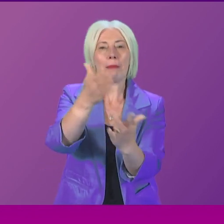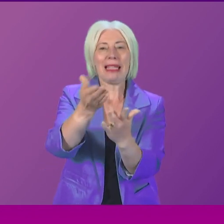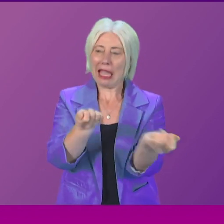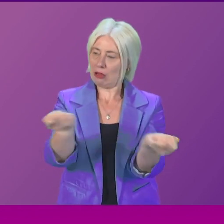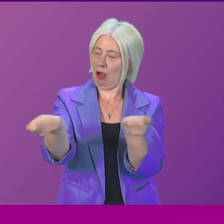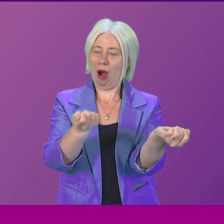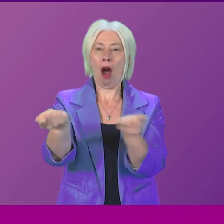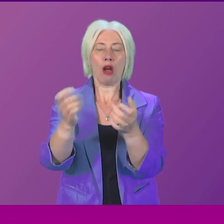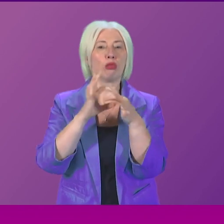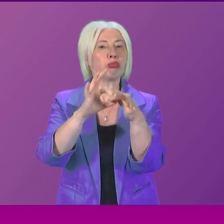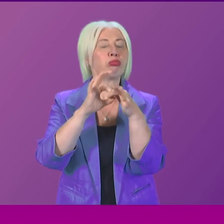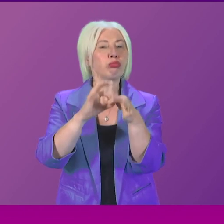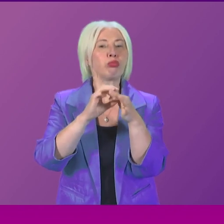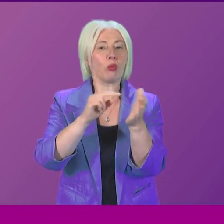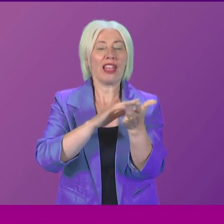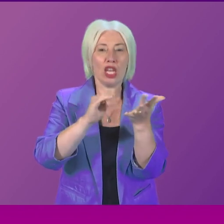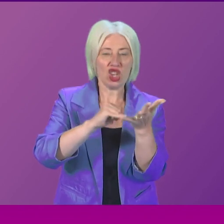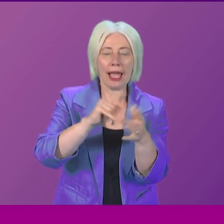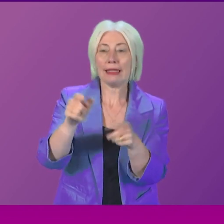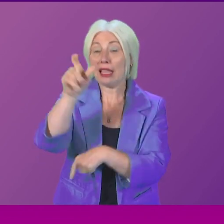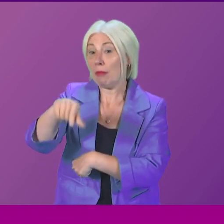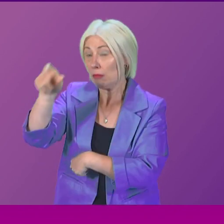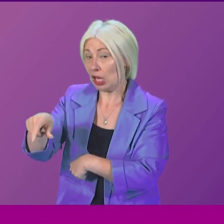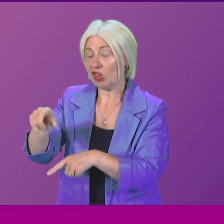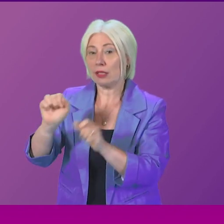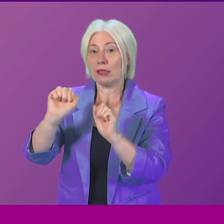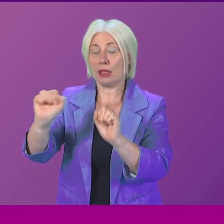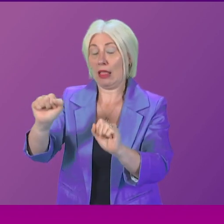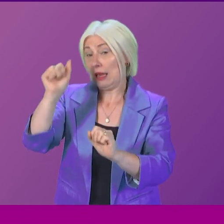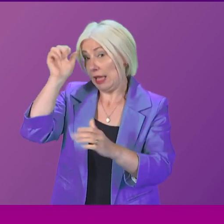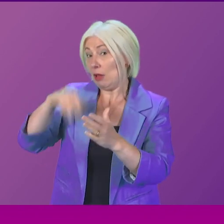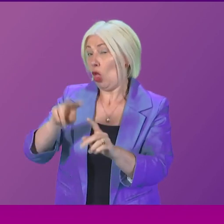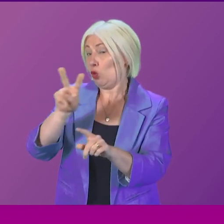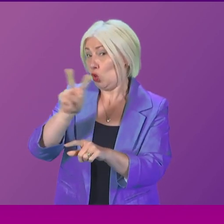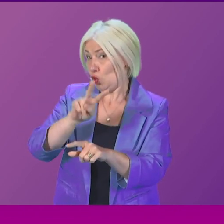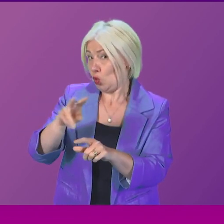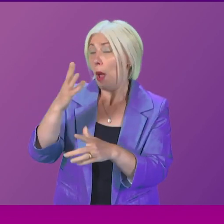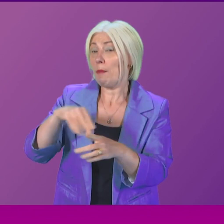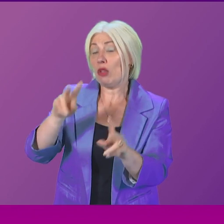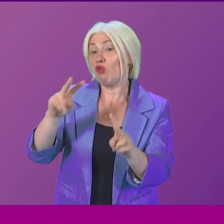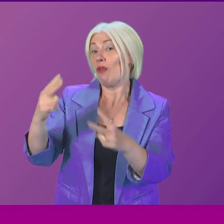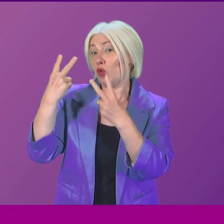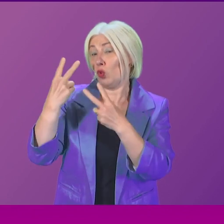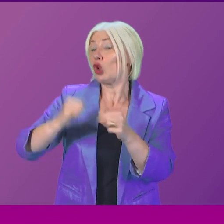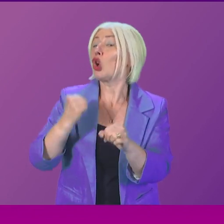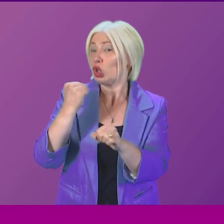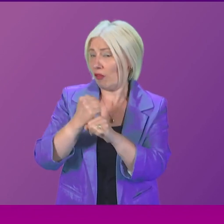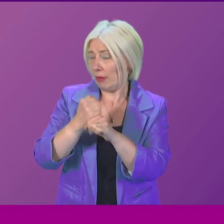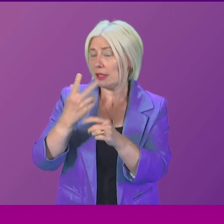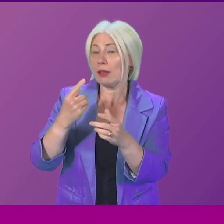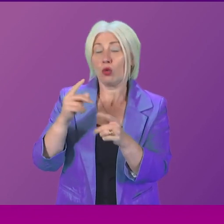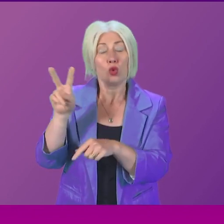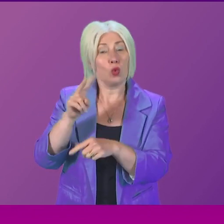with NHS Tayside and two former patients whose experiences were reviewed by the Scottish Government and two independent